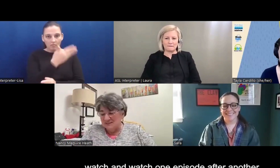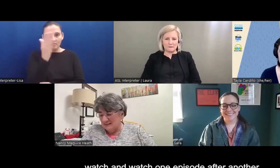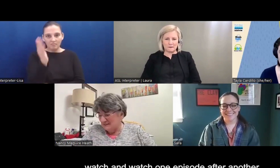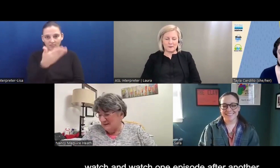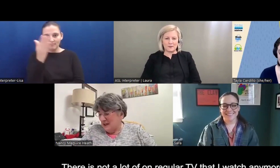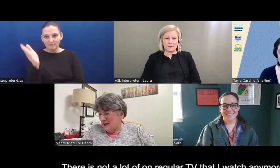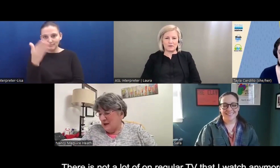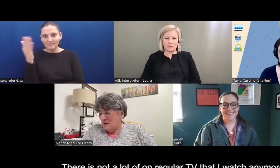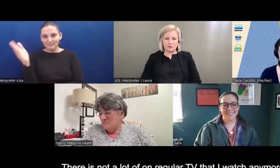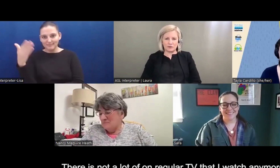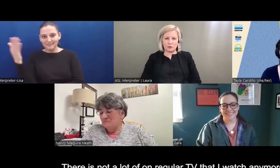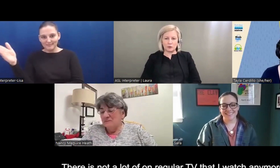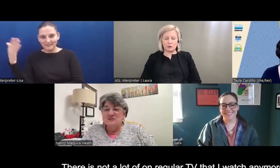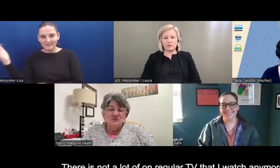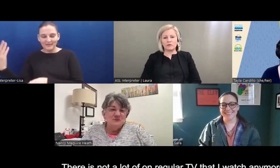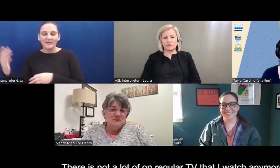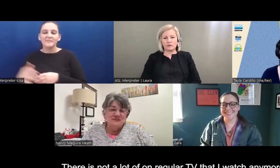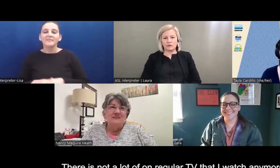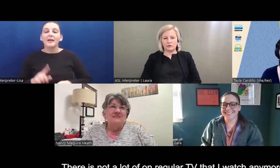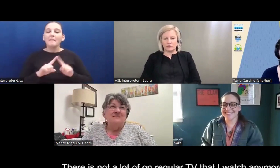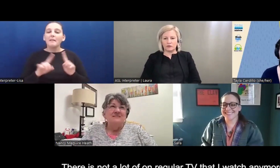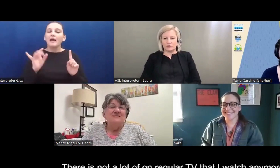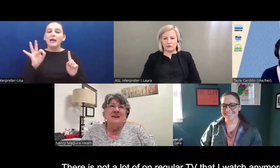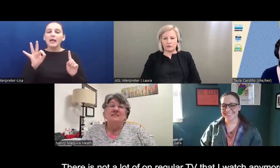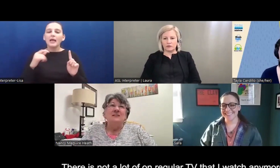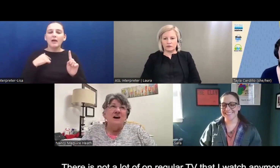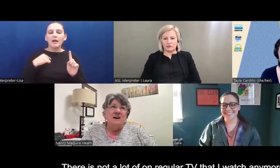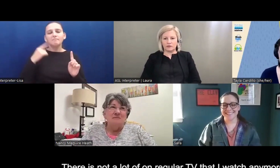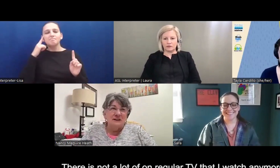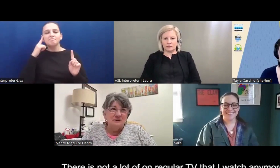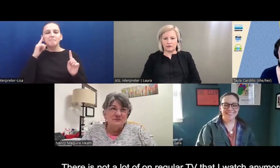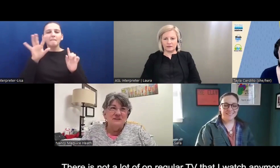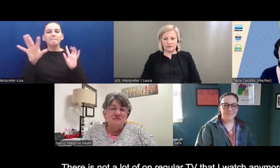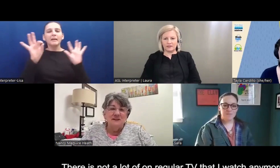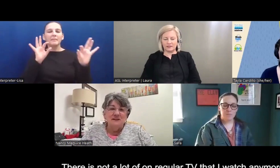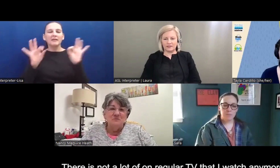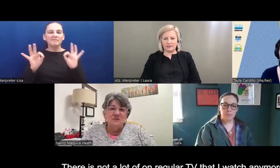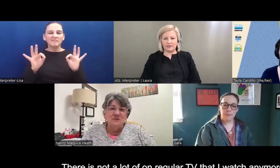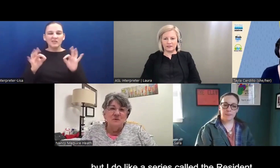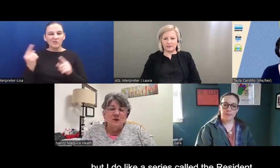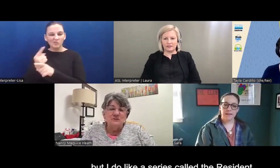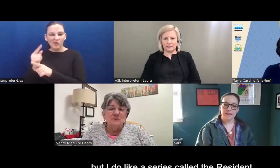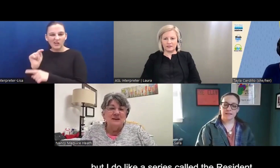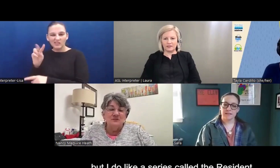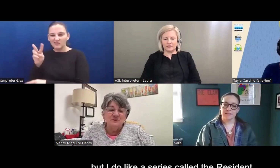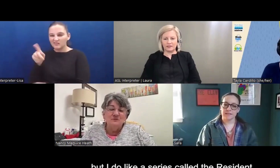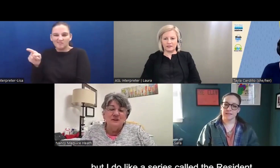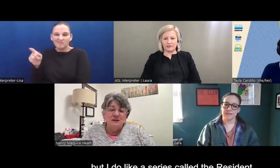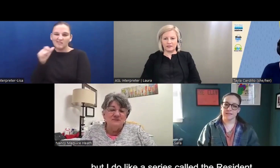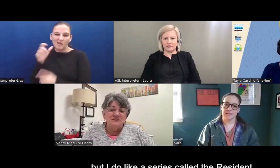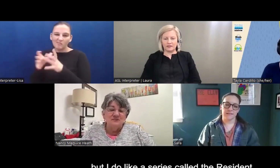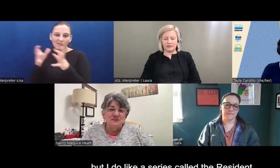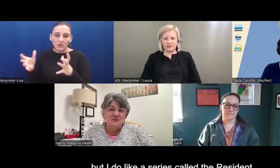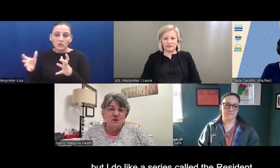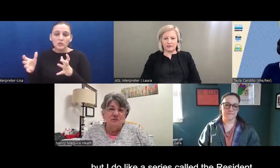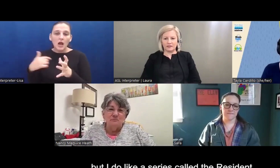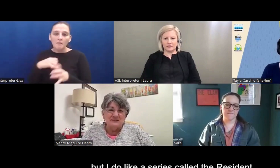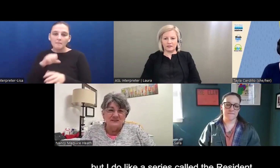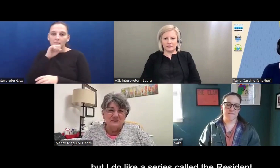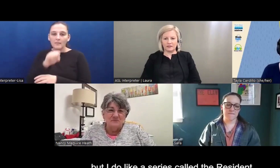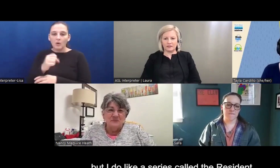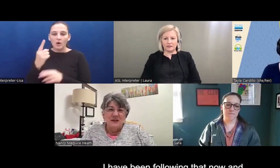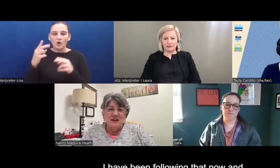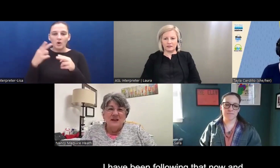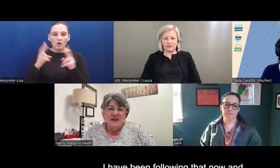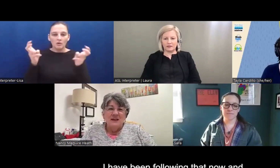after another. But if I choose, there's not a lot on regular TV anymore that I watch, but I do love a series called The